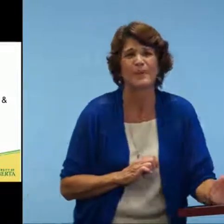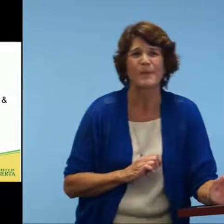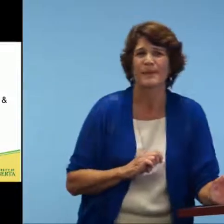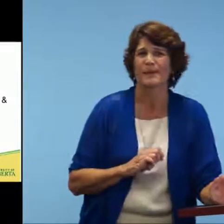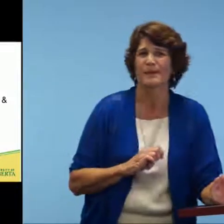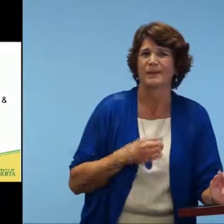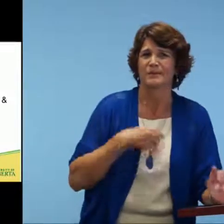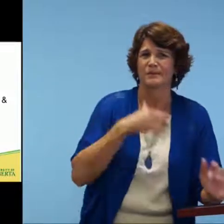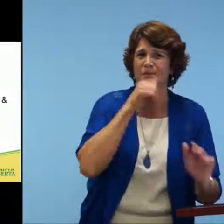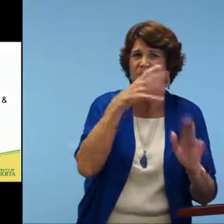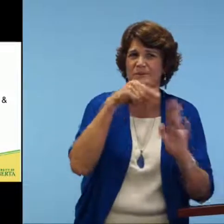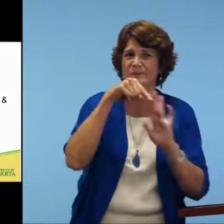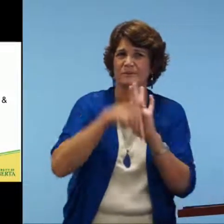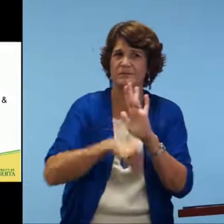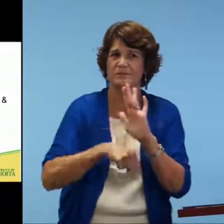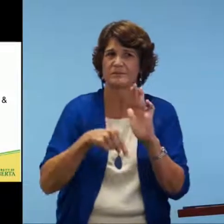range. know that it won't be exact.